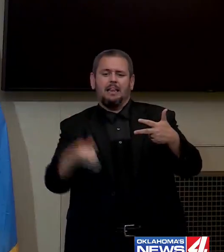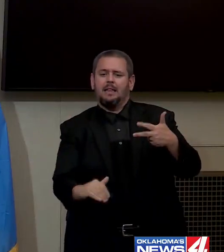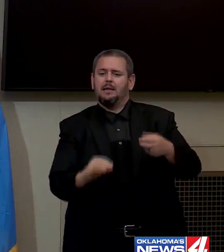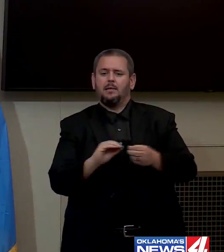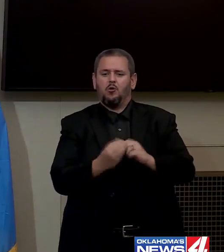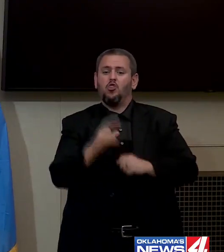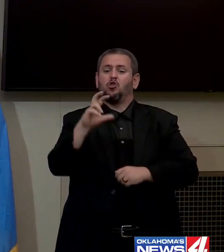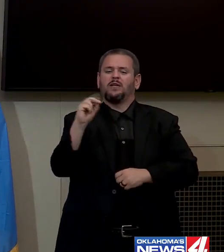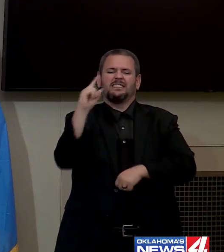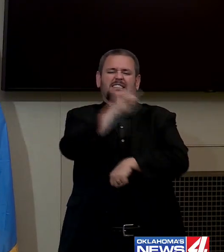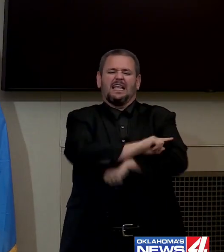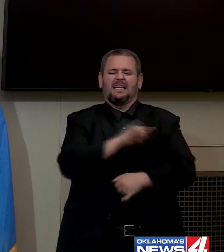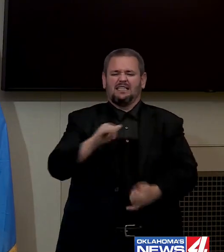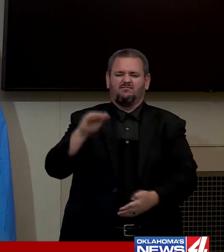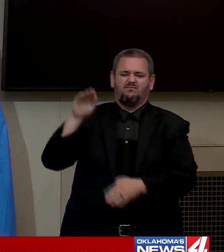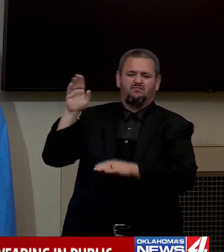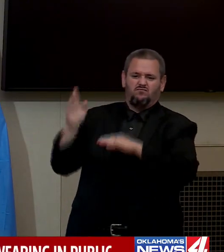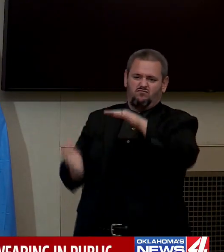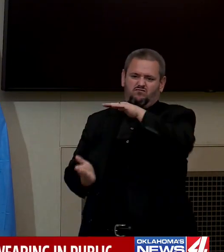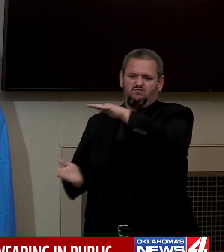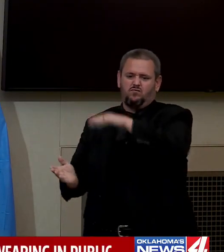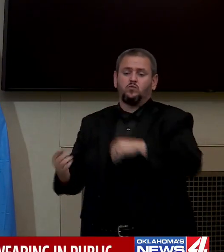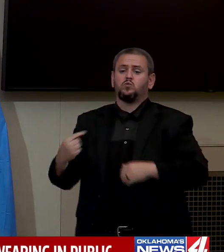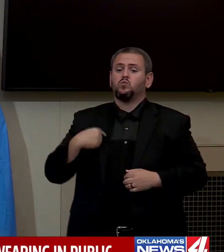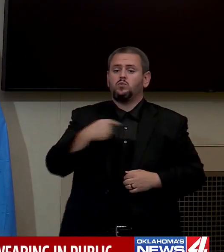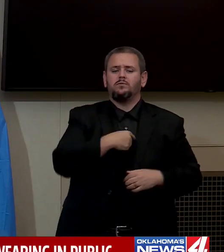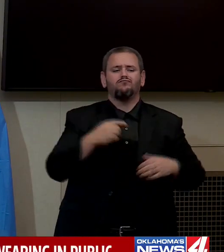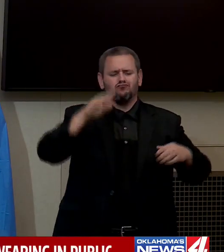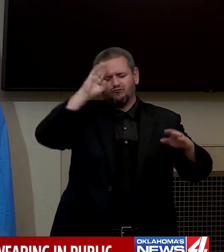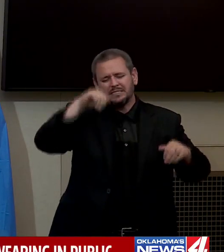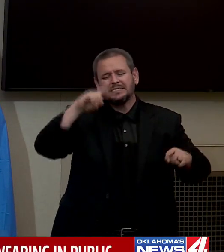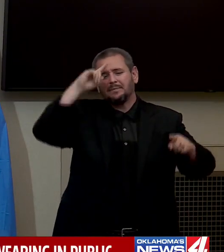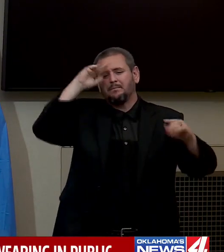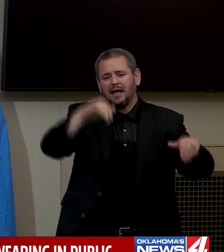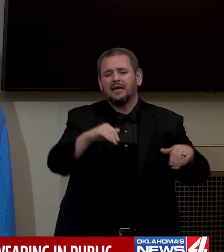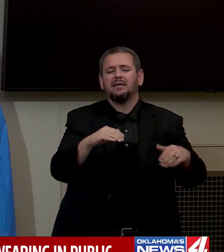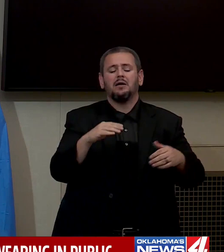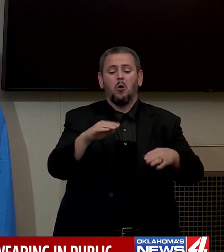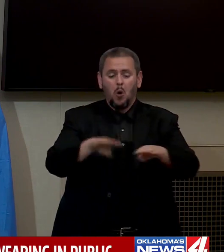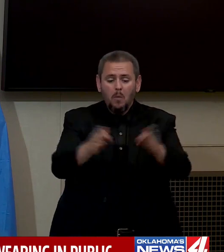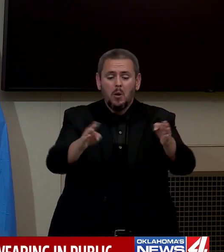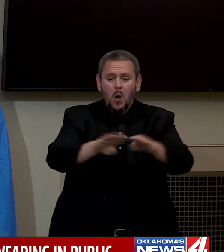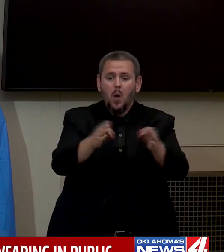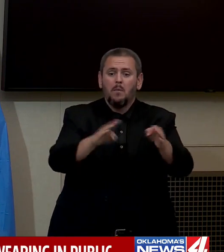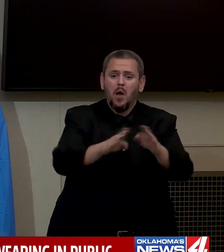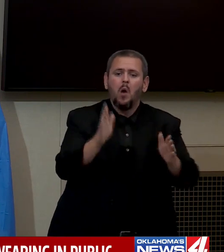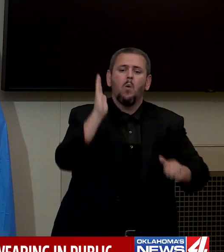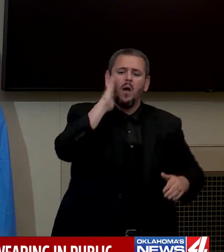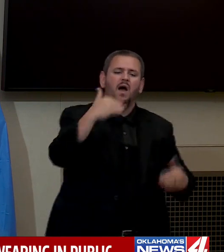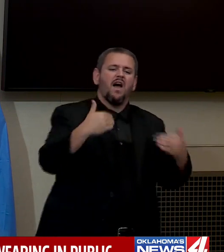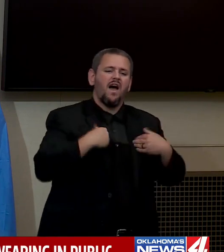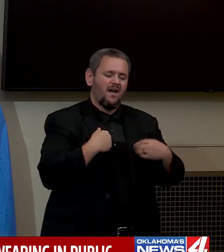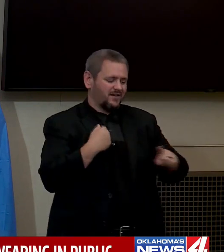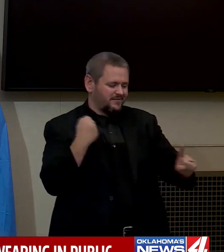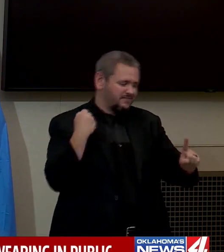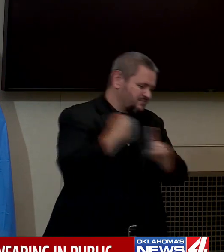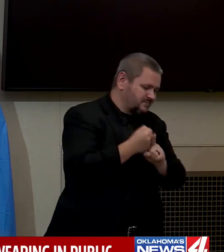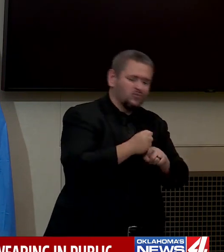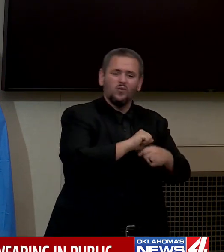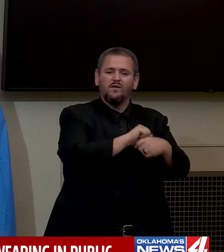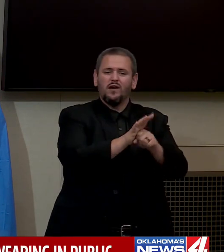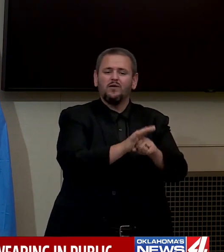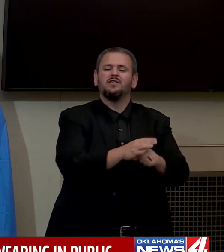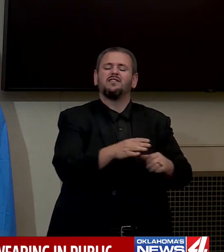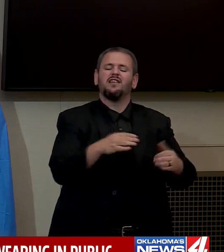As expected, as we reopen, our positive cases have been increasing. And on Tuesday,